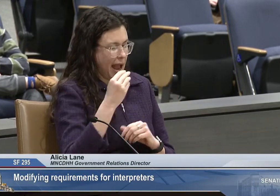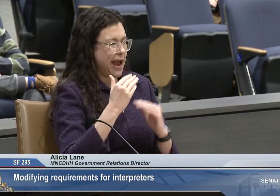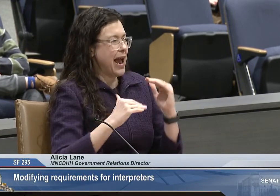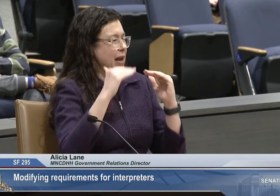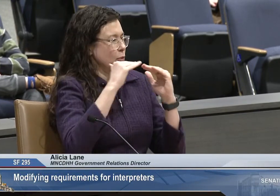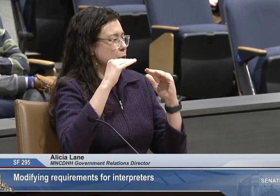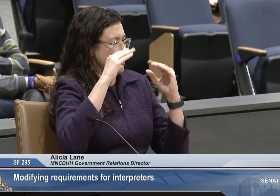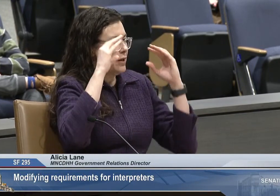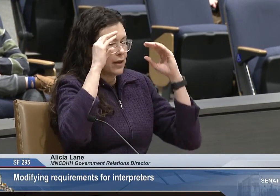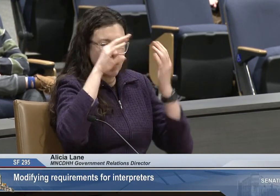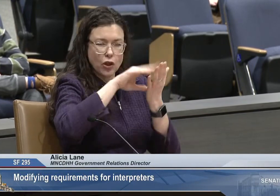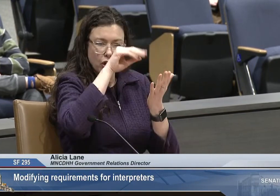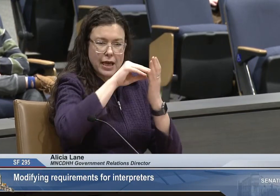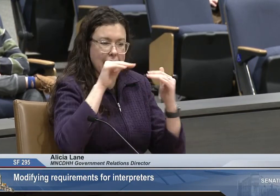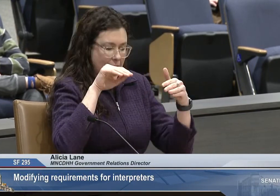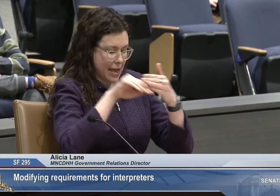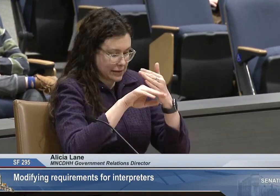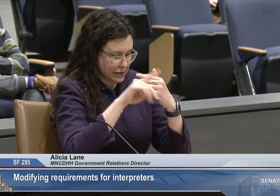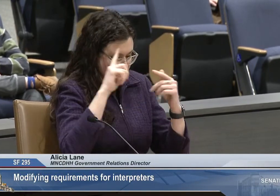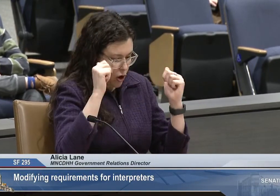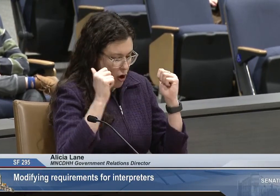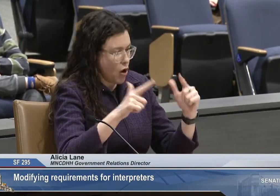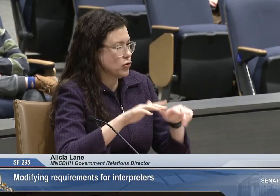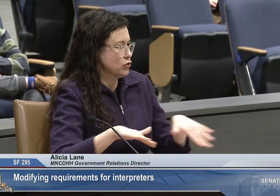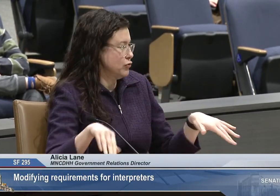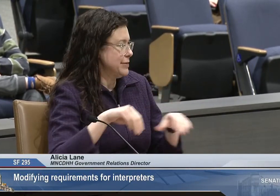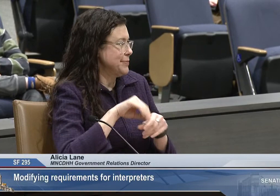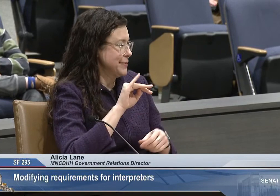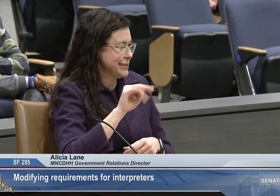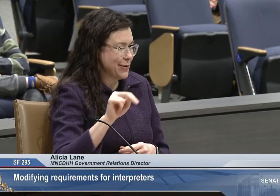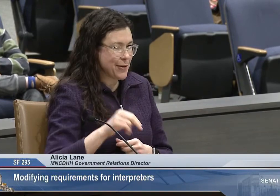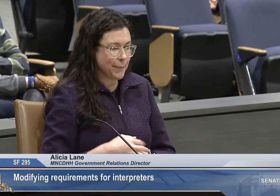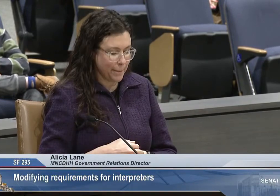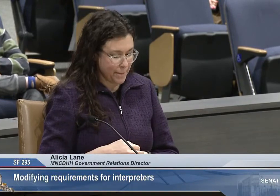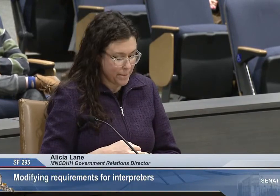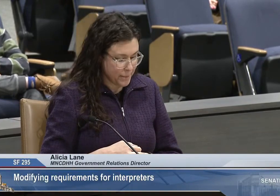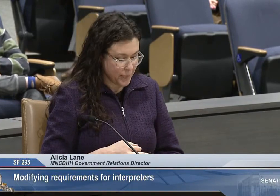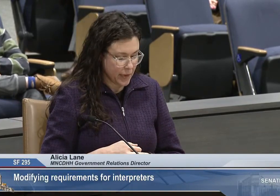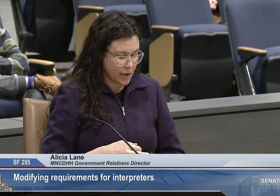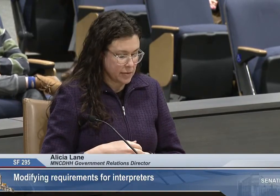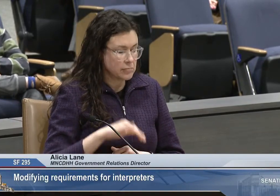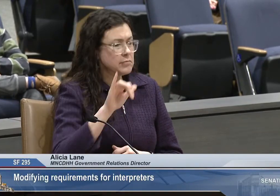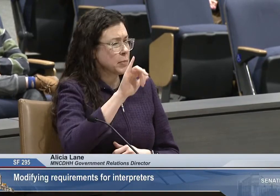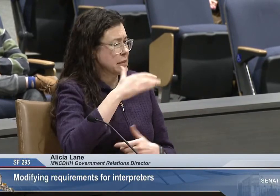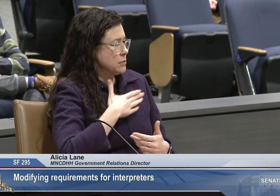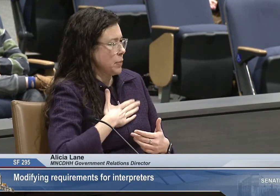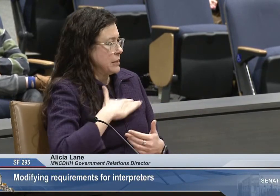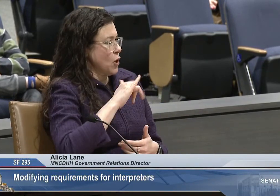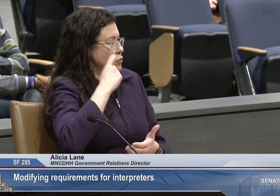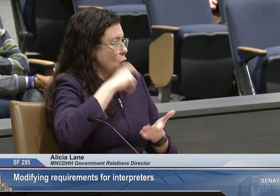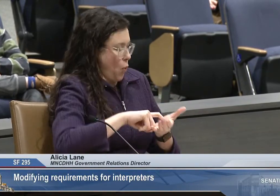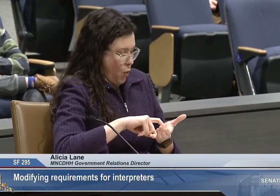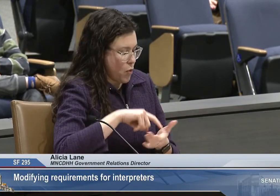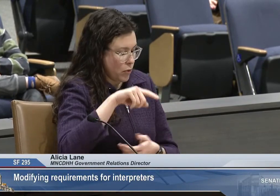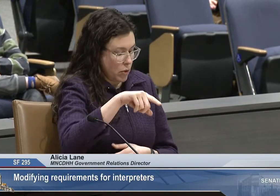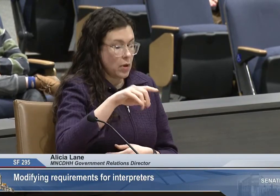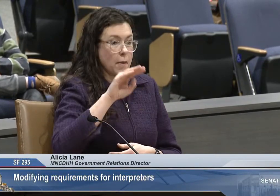and equitable learning access for all children in Minnesota. Please also note,